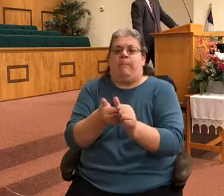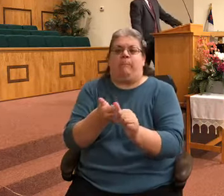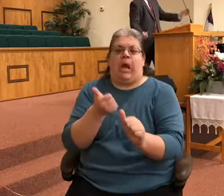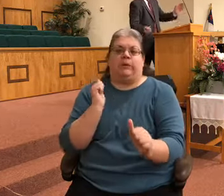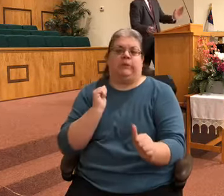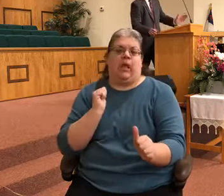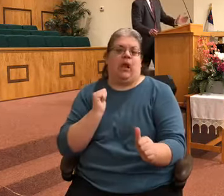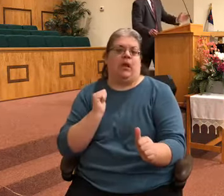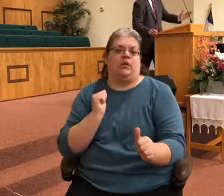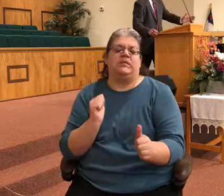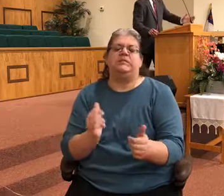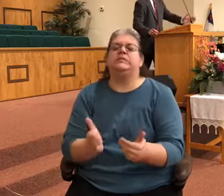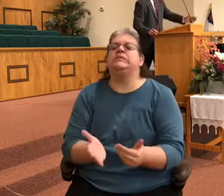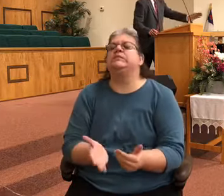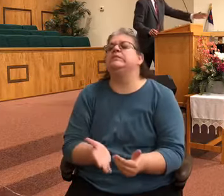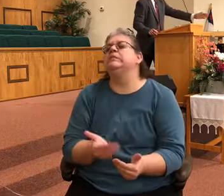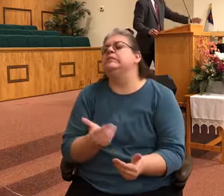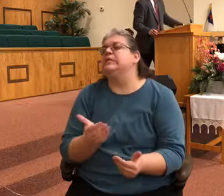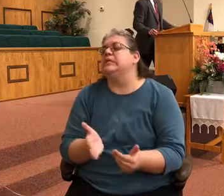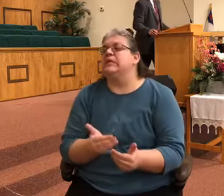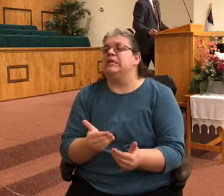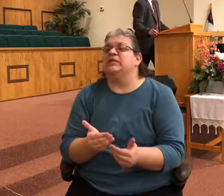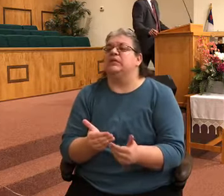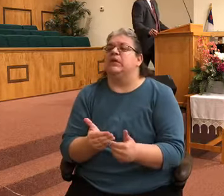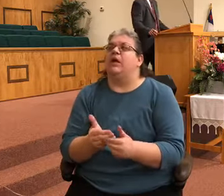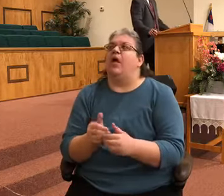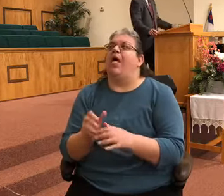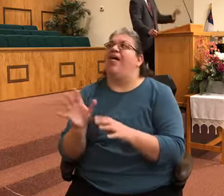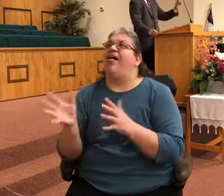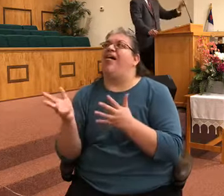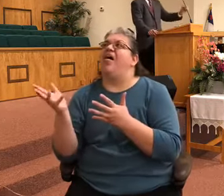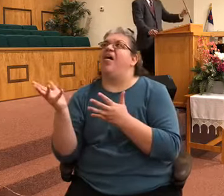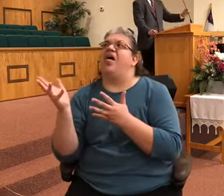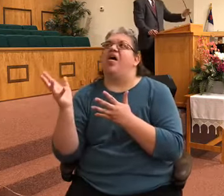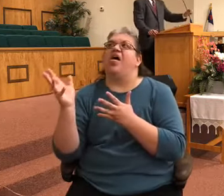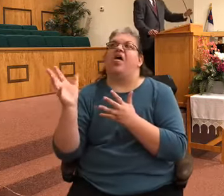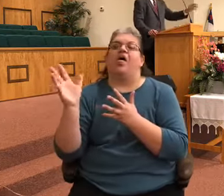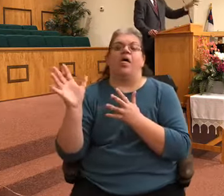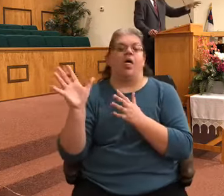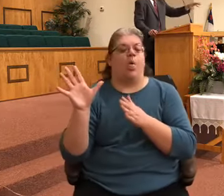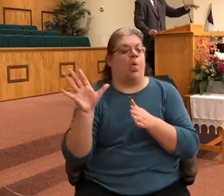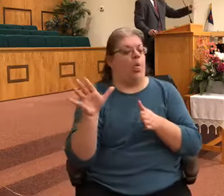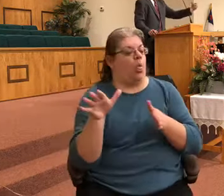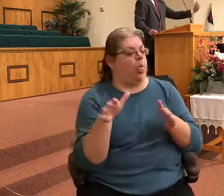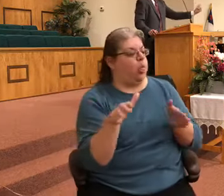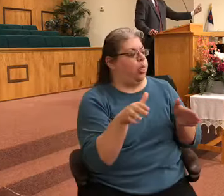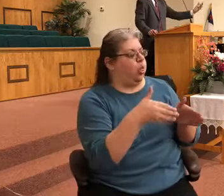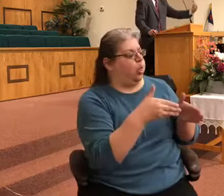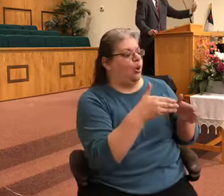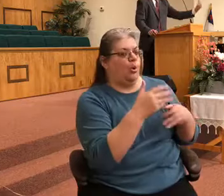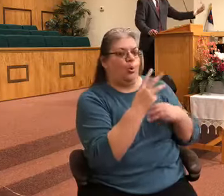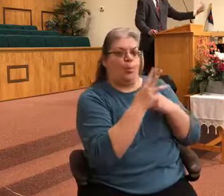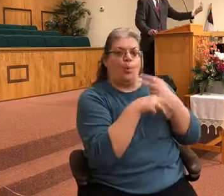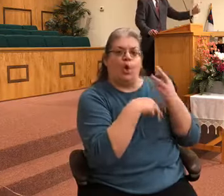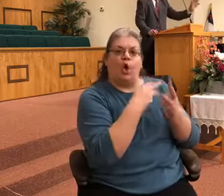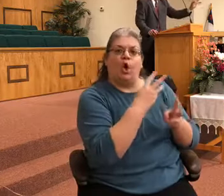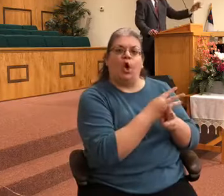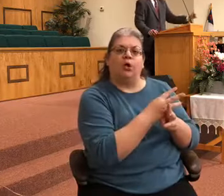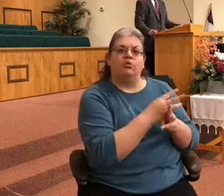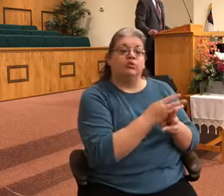how easy it is to get world-laked. How easy it is for this just to become a spectator sport at most.